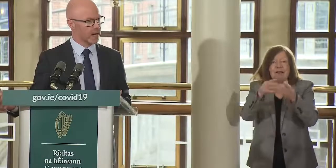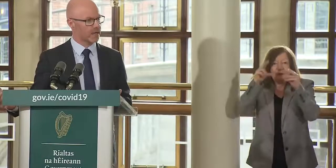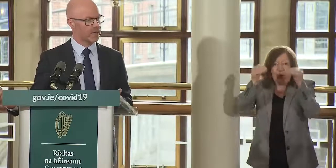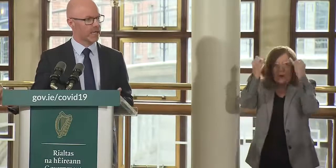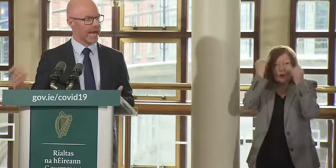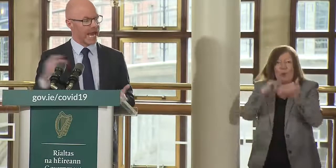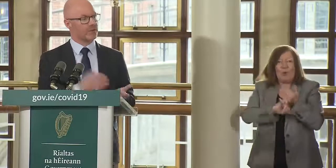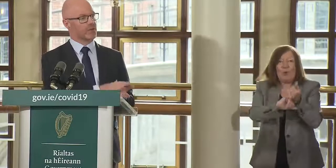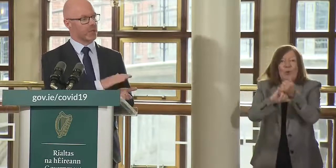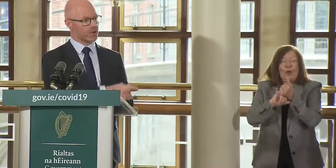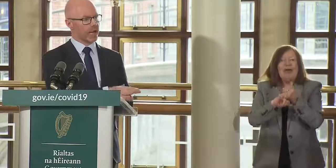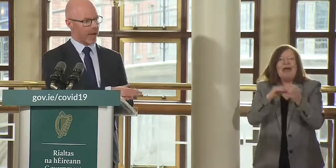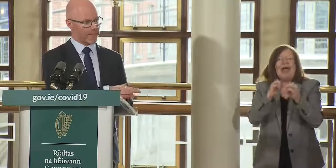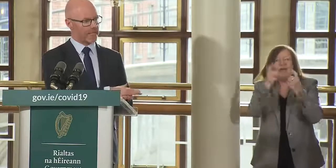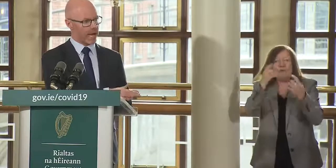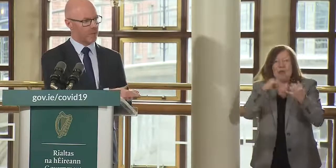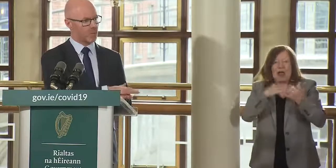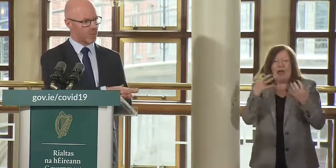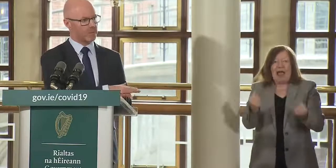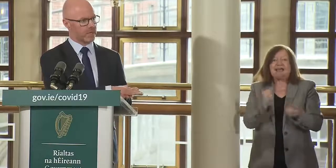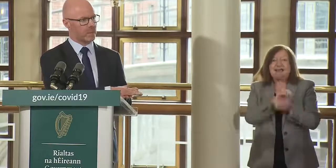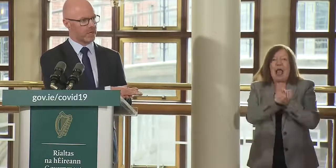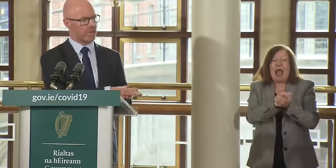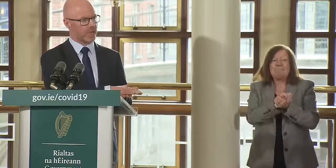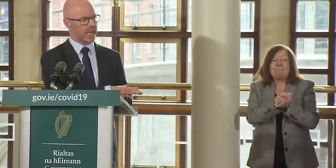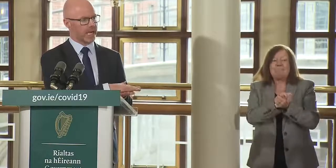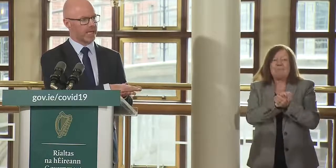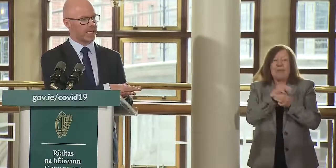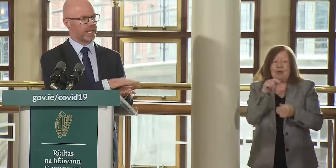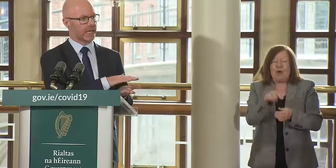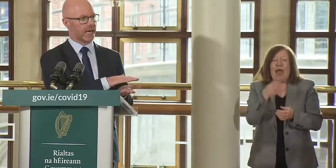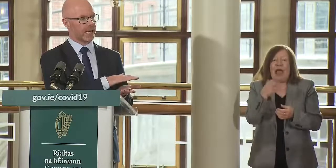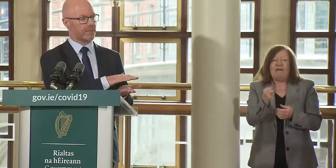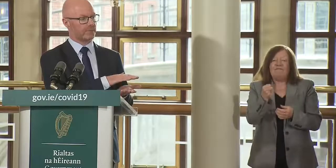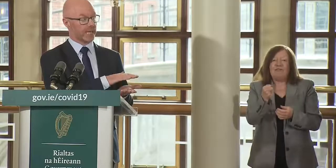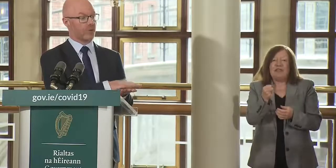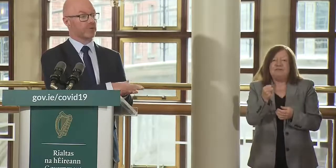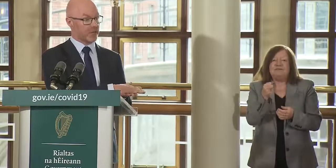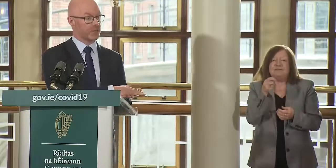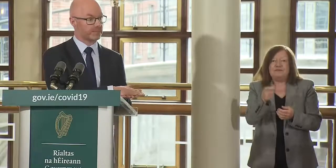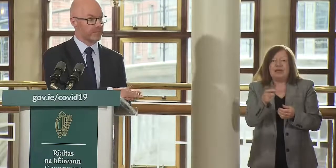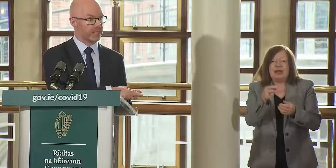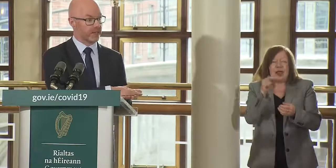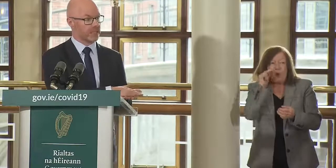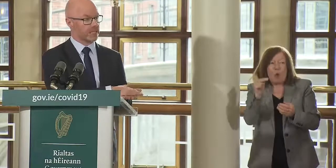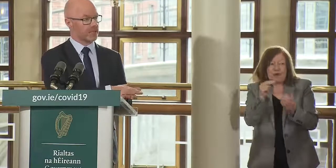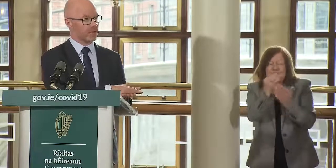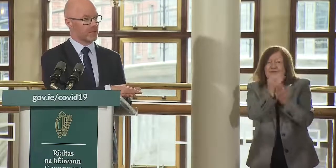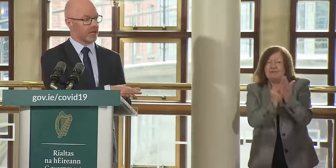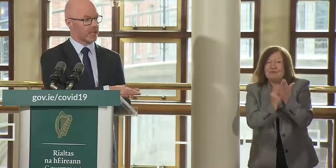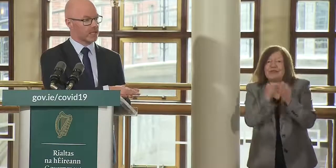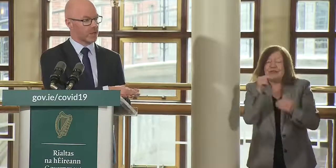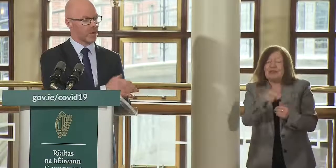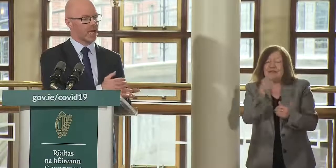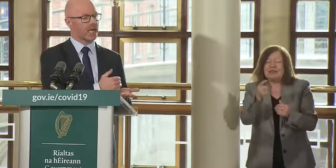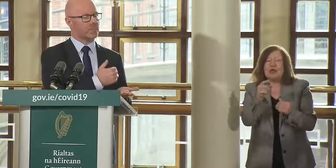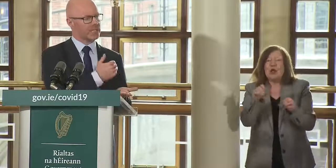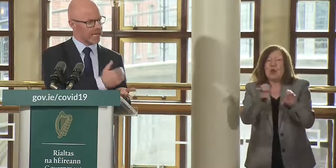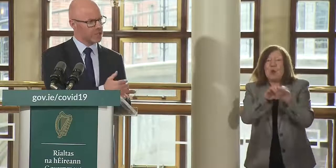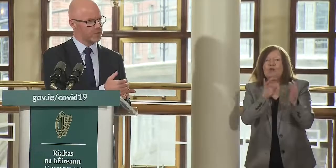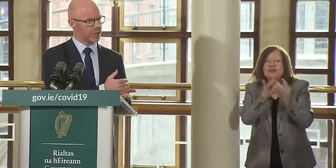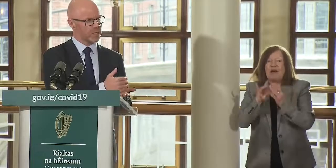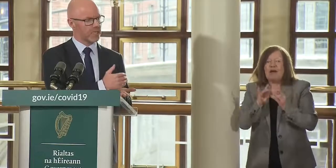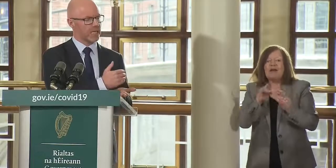idea who they are everyone who now has the app would be would get a um a notification that they have been deemed a close contact so